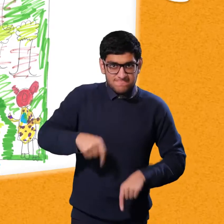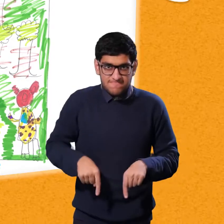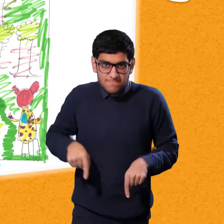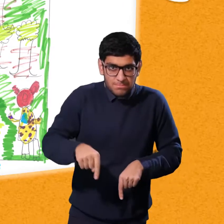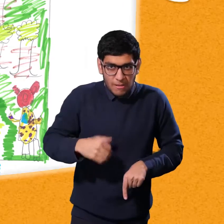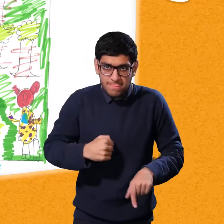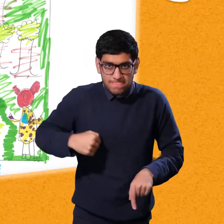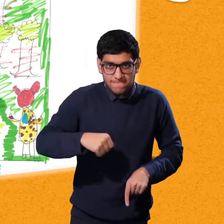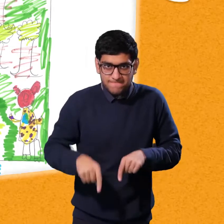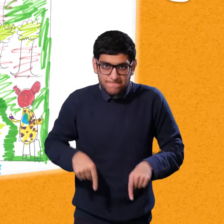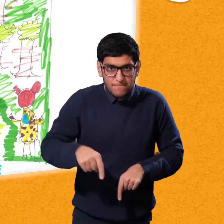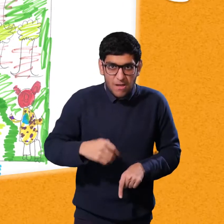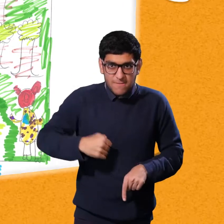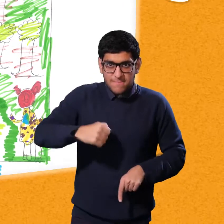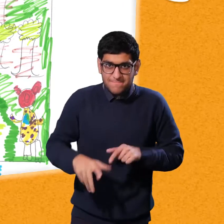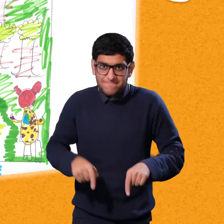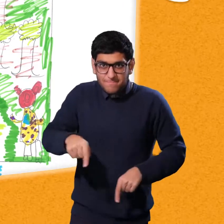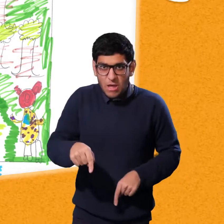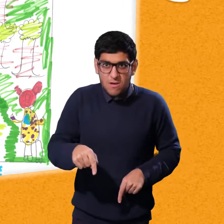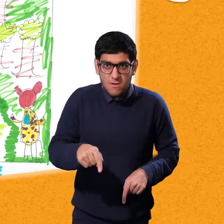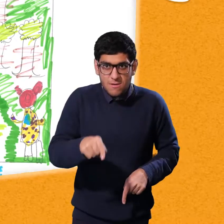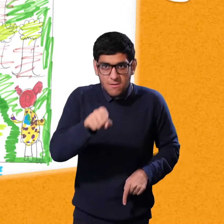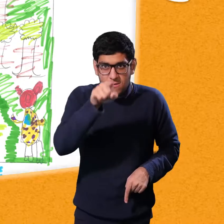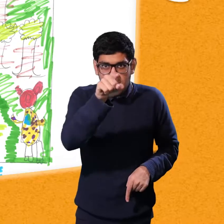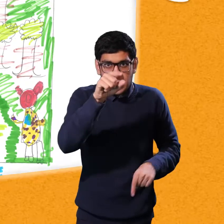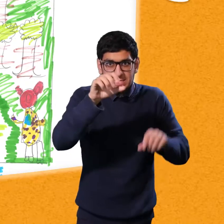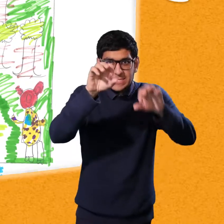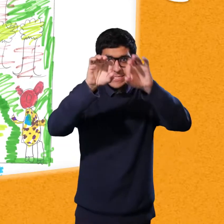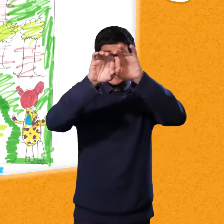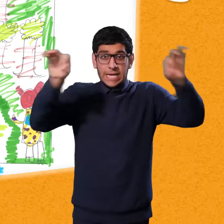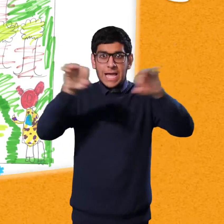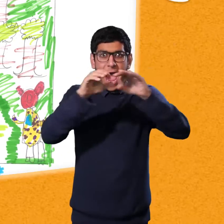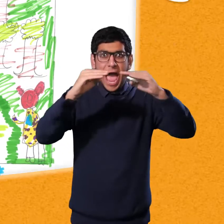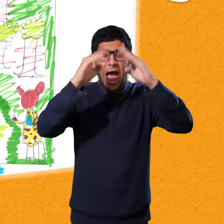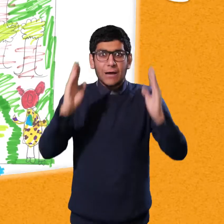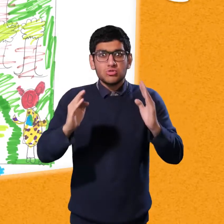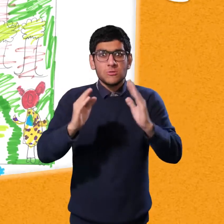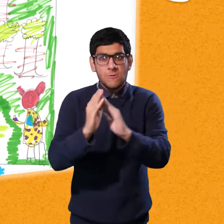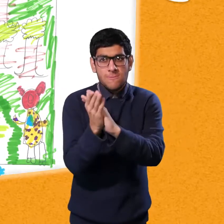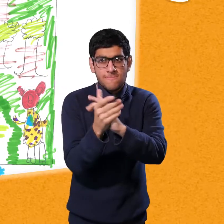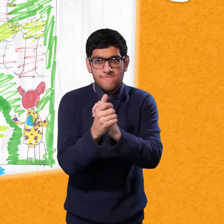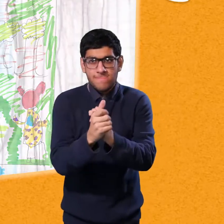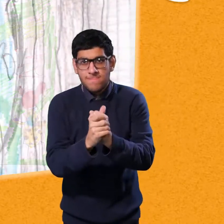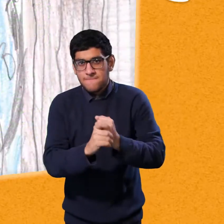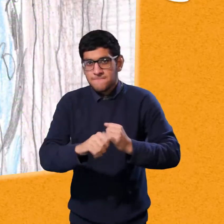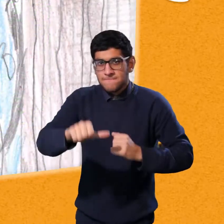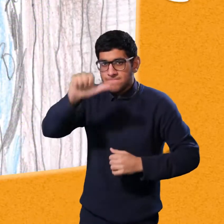The wolf's coming. And the wolf limped along to the second pig's house, made of sticks.